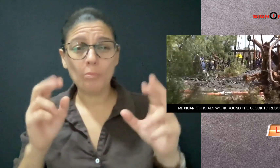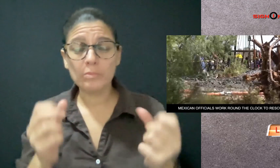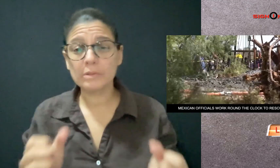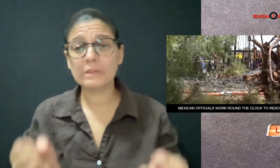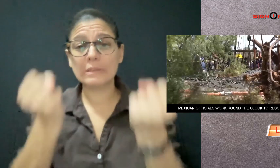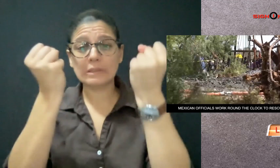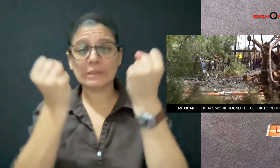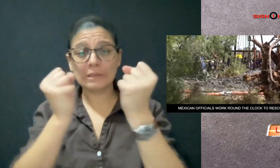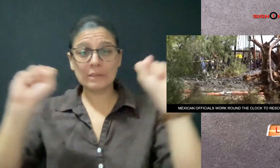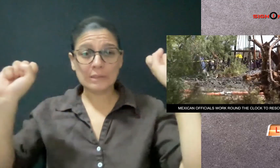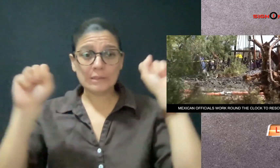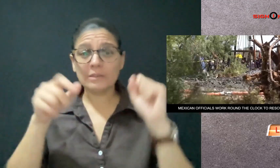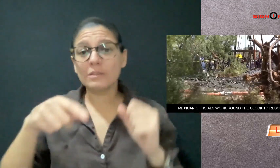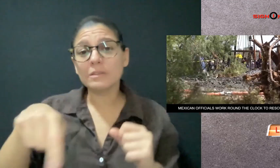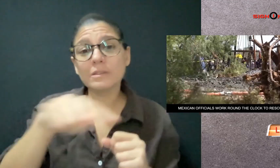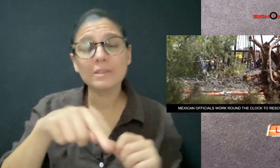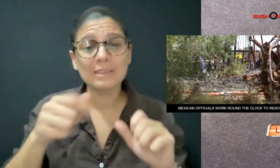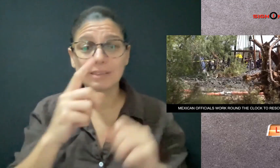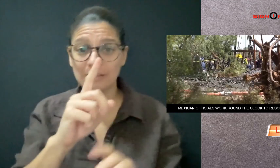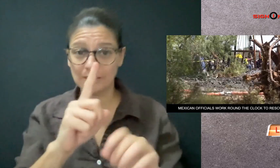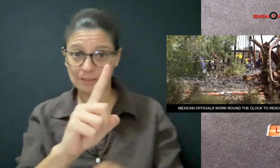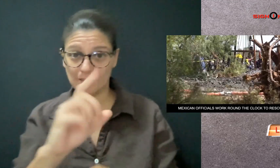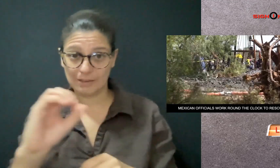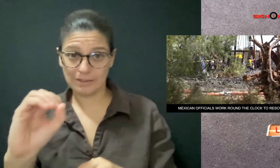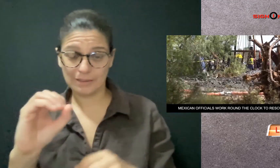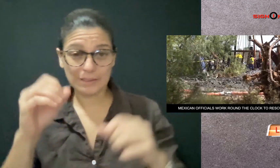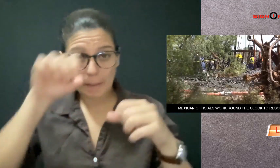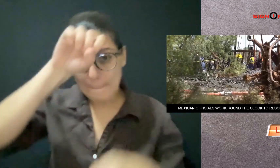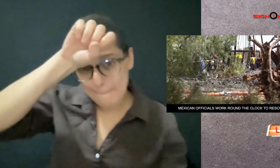Authorities in Mexico hope to rescue 10 miners soon.